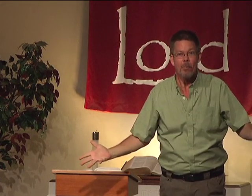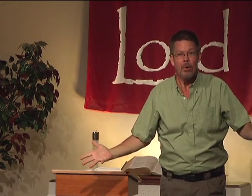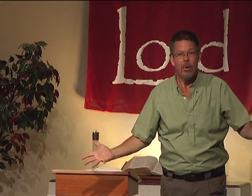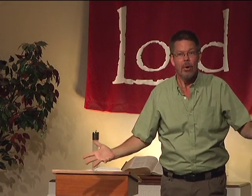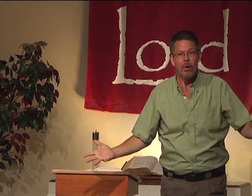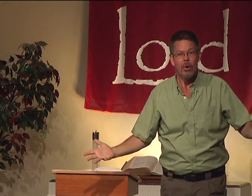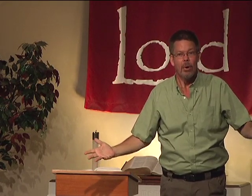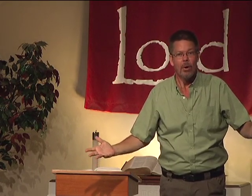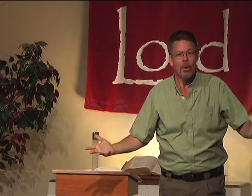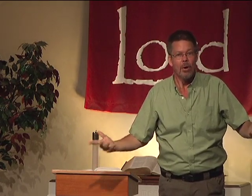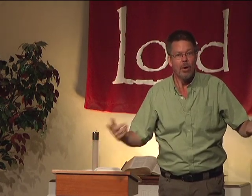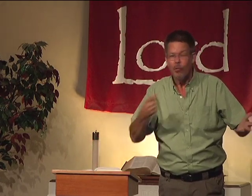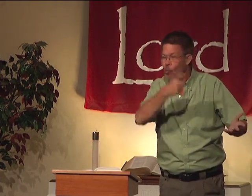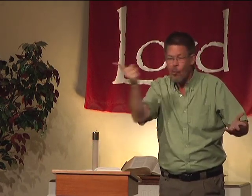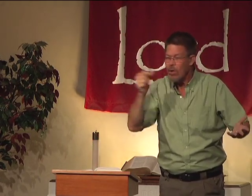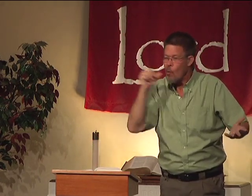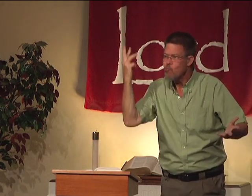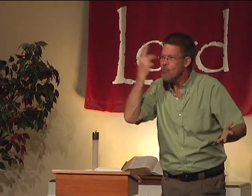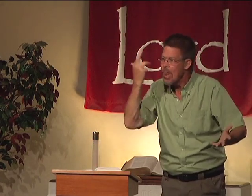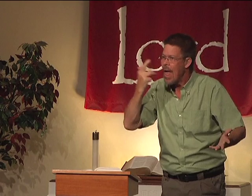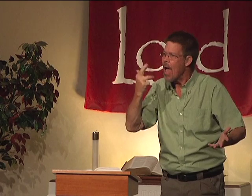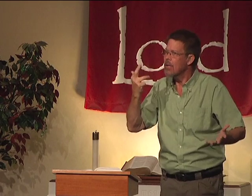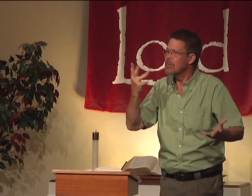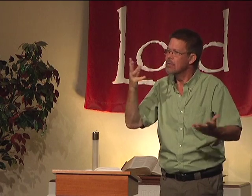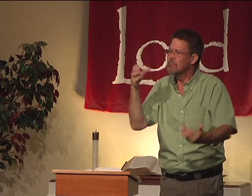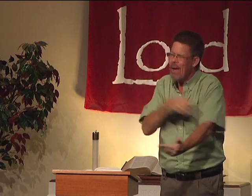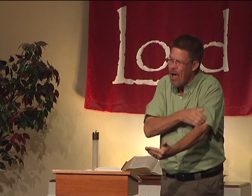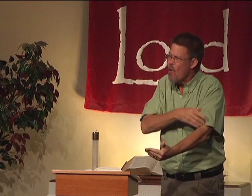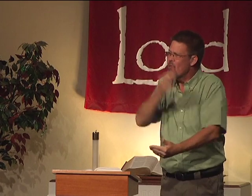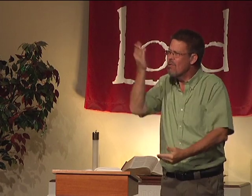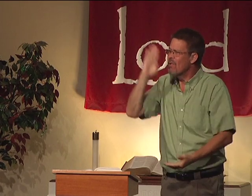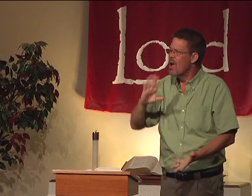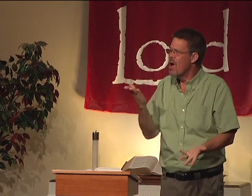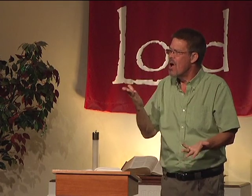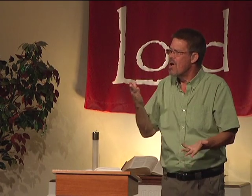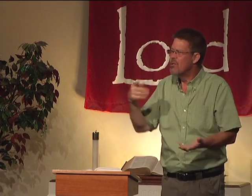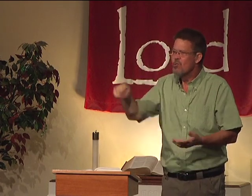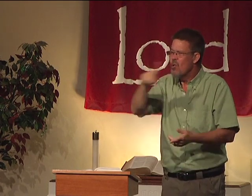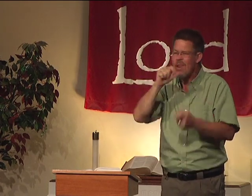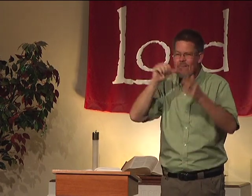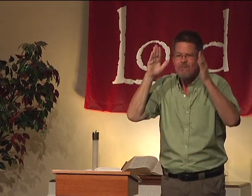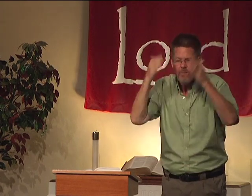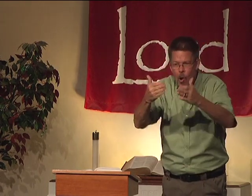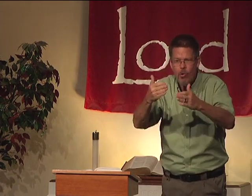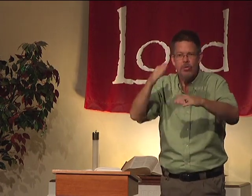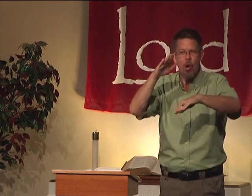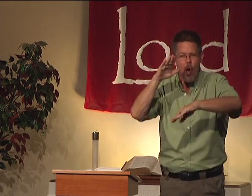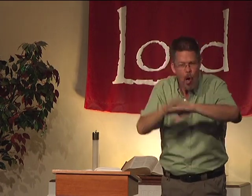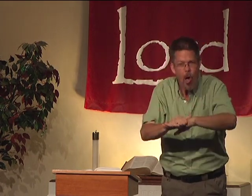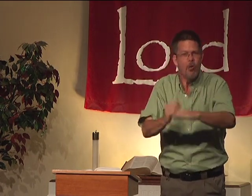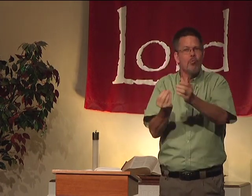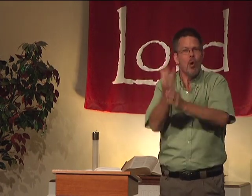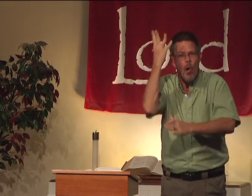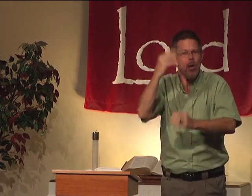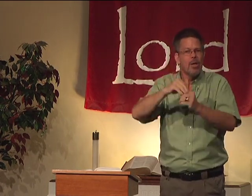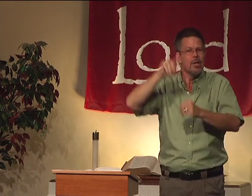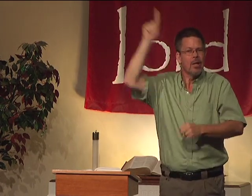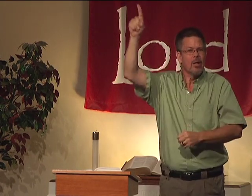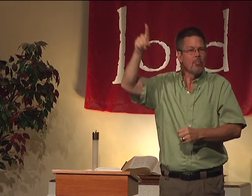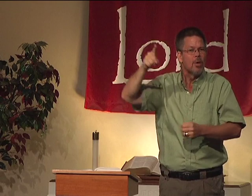up. What are you doing? Wake up. You don't realize the power of God. You're not focused on growing